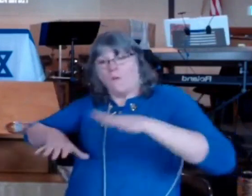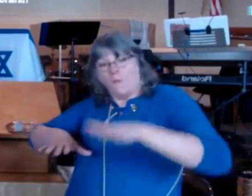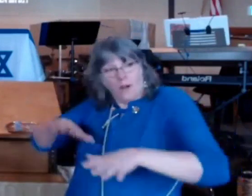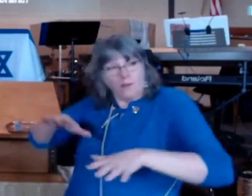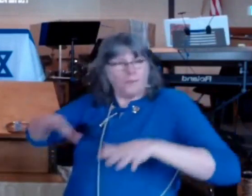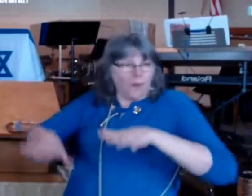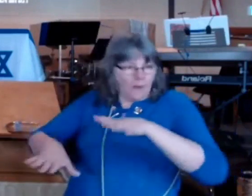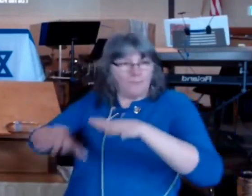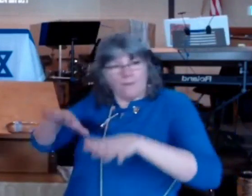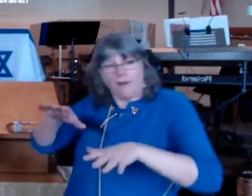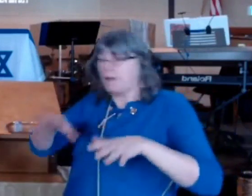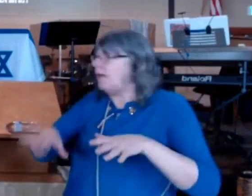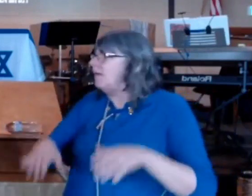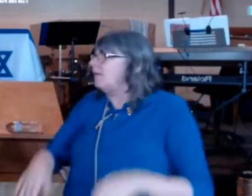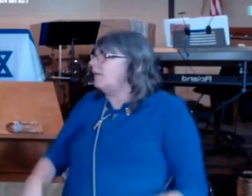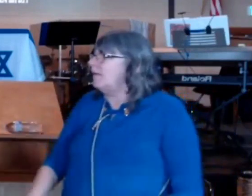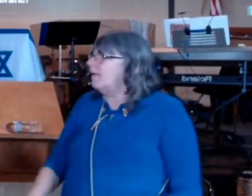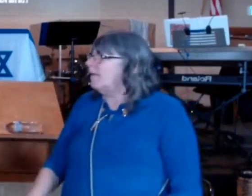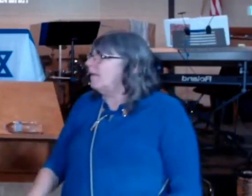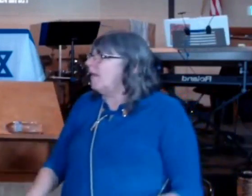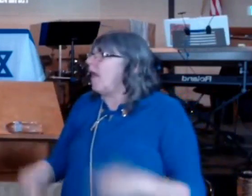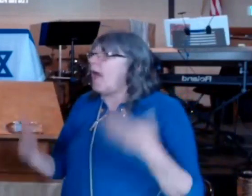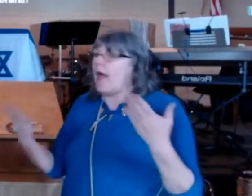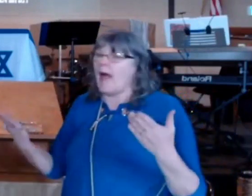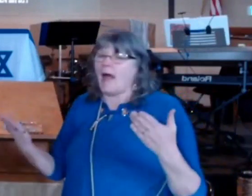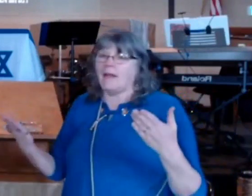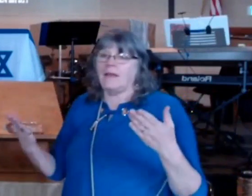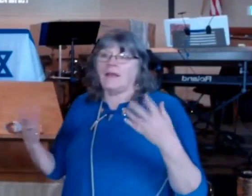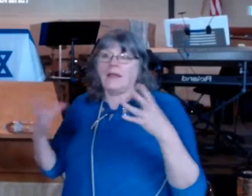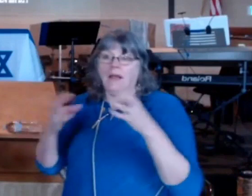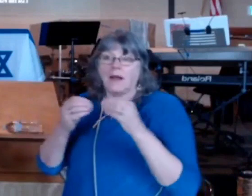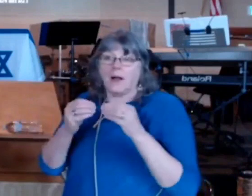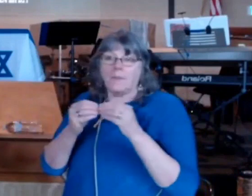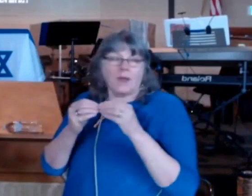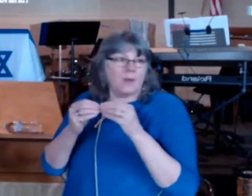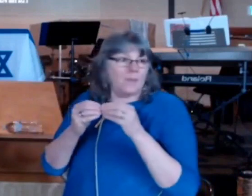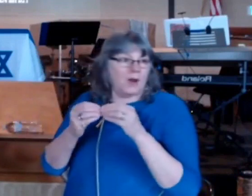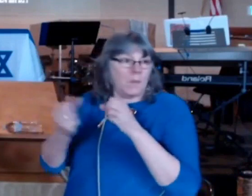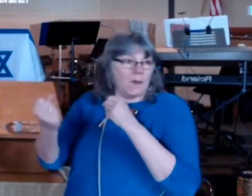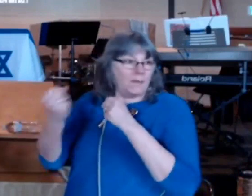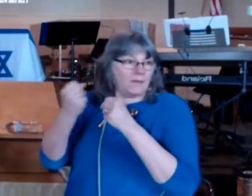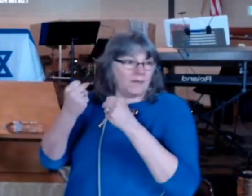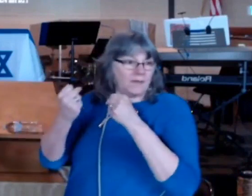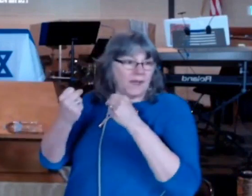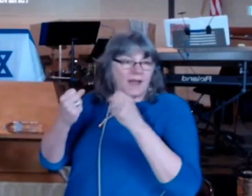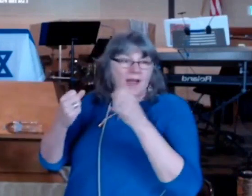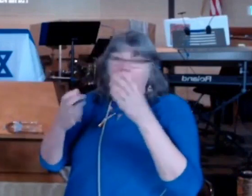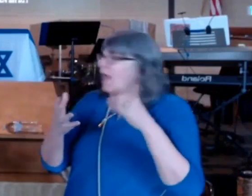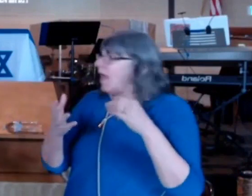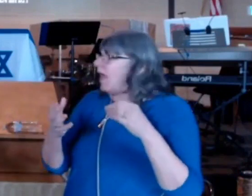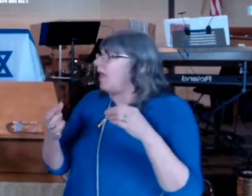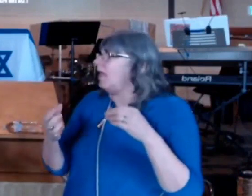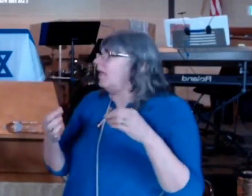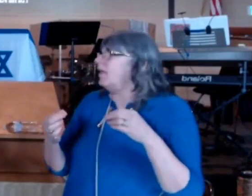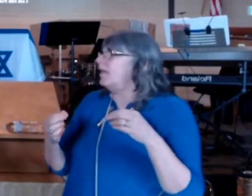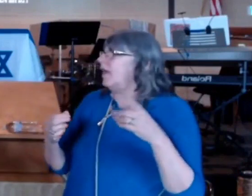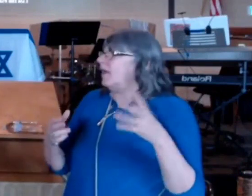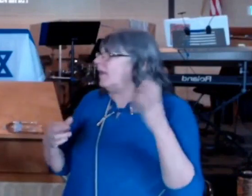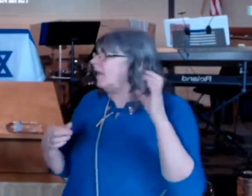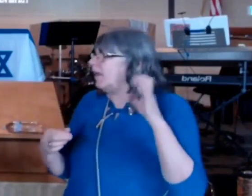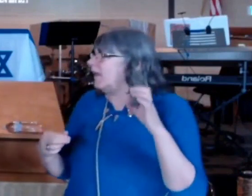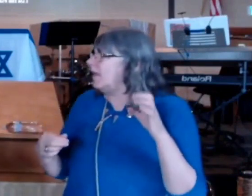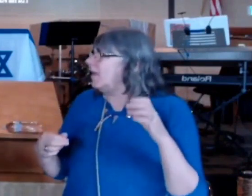he walked and eventually his muscles started to be strong enough through the exercise